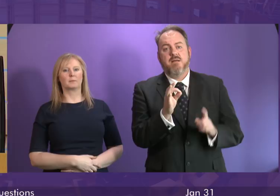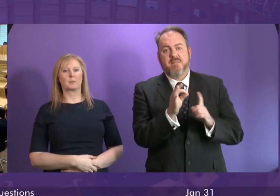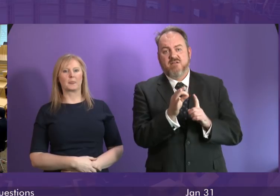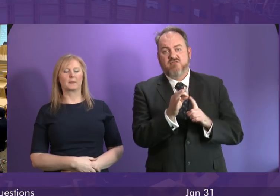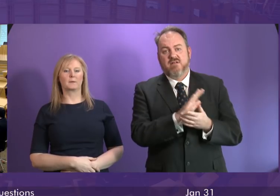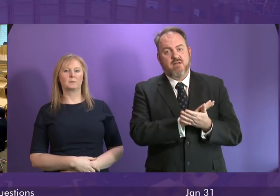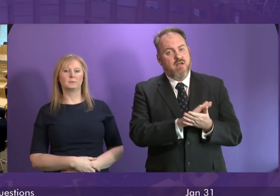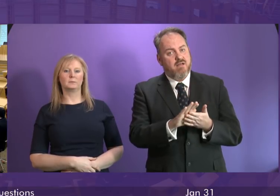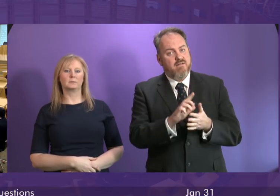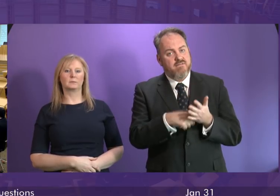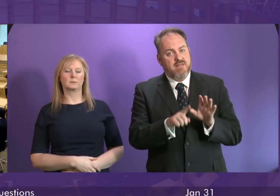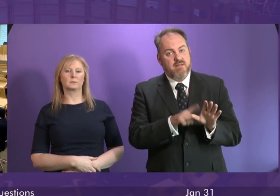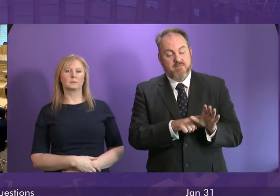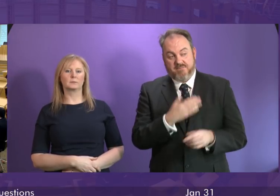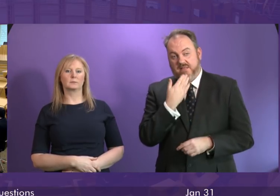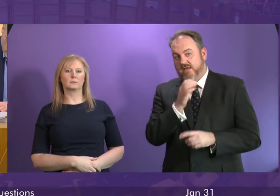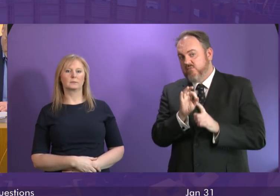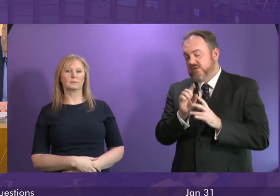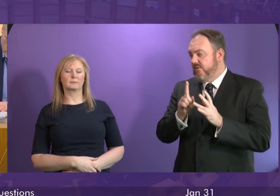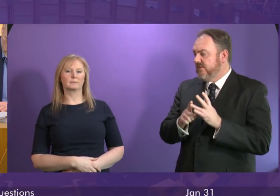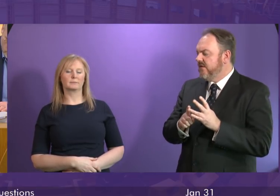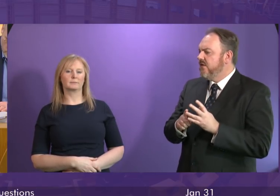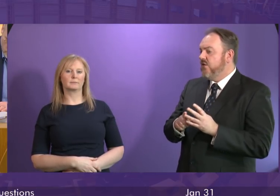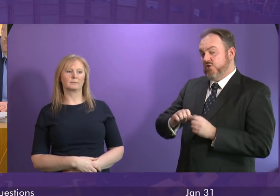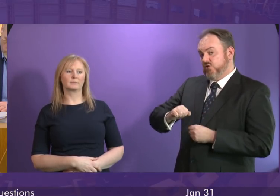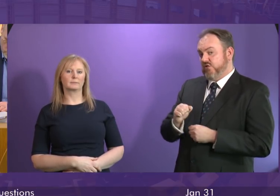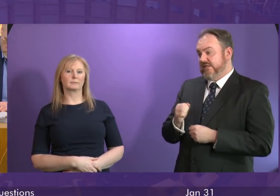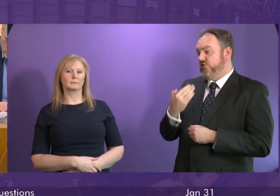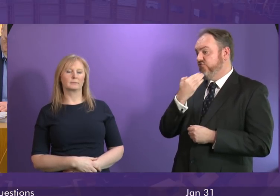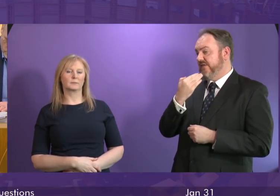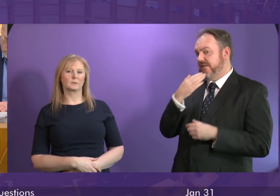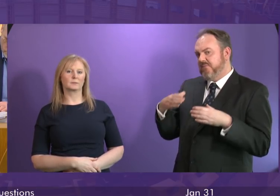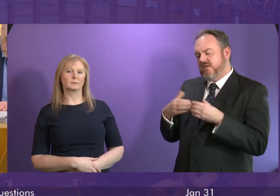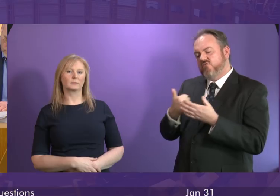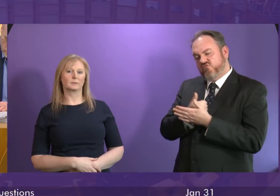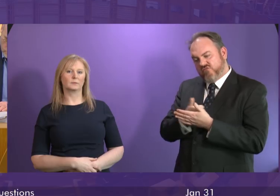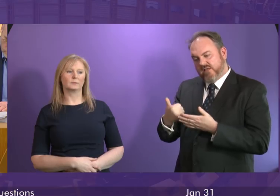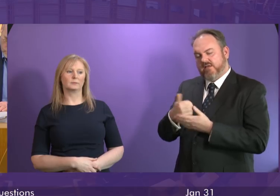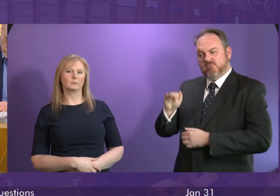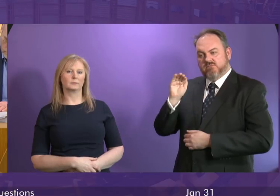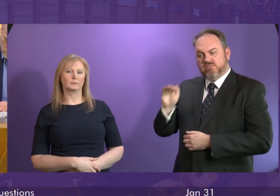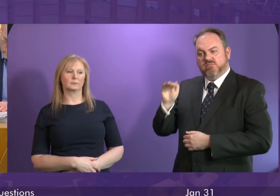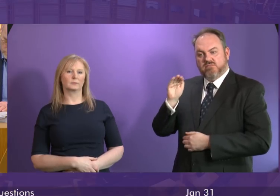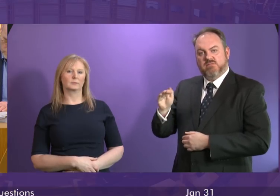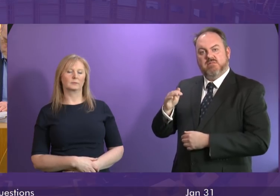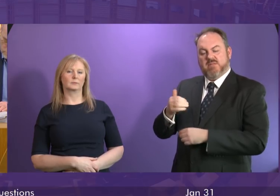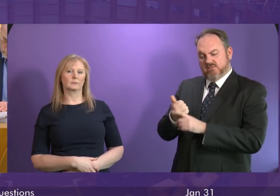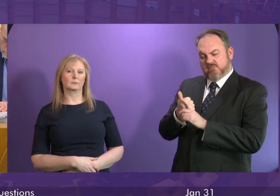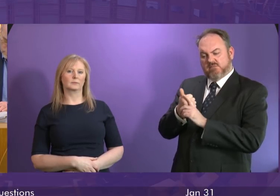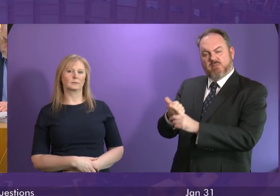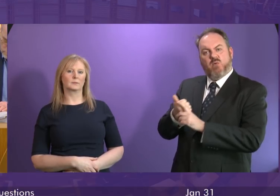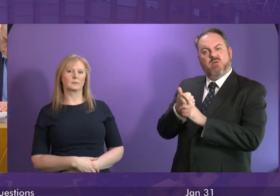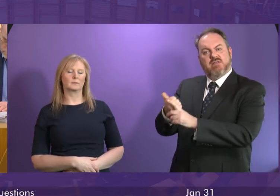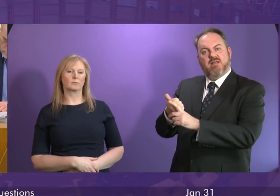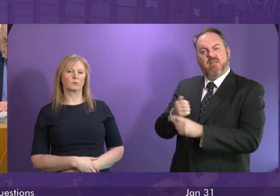Harvey thank you the Scottish Greens have regularly raised the issue of Scottish government support to the